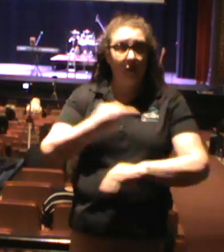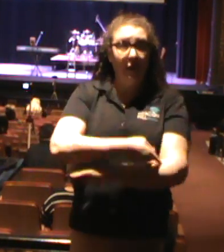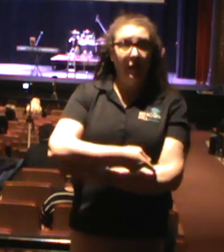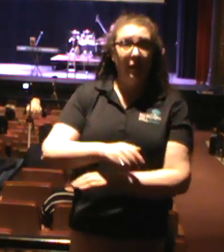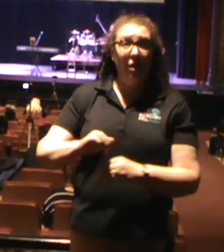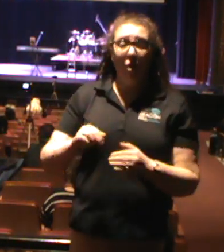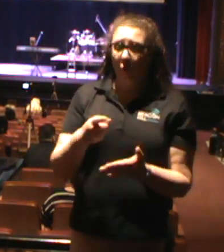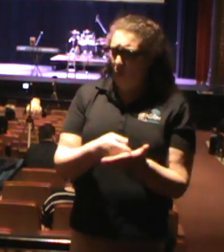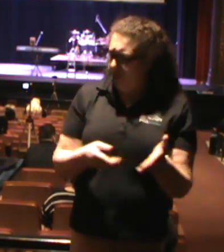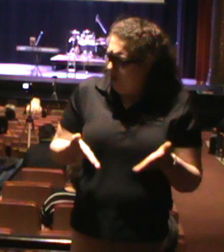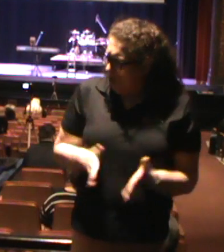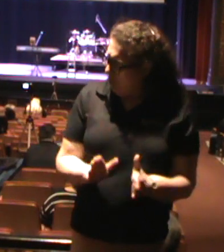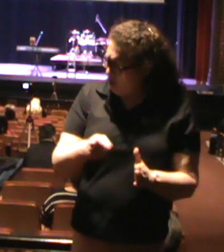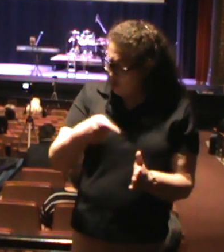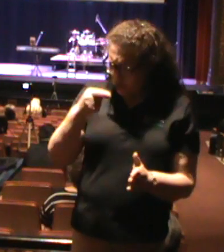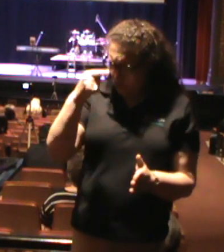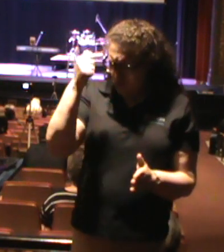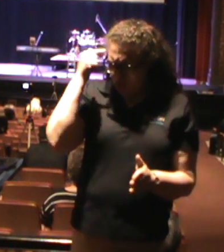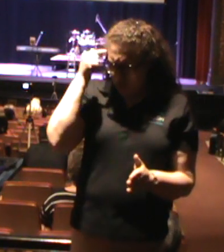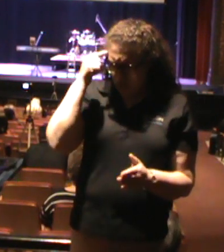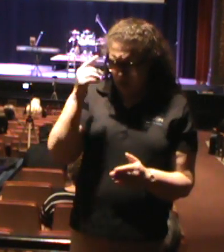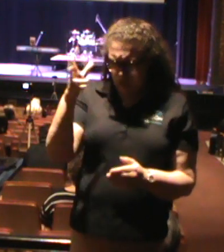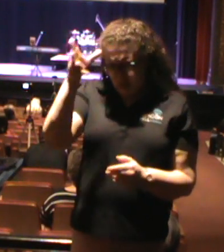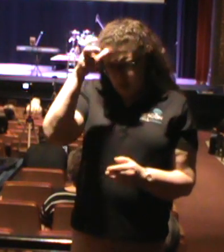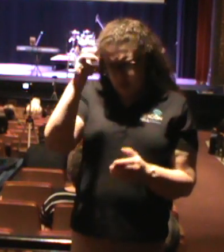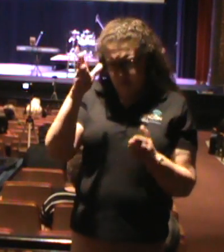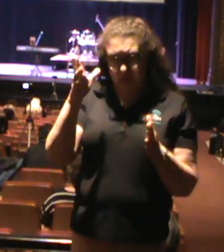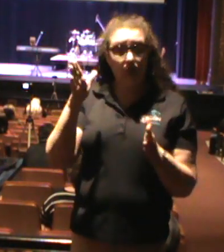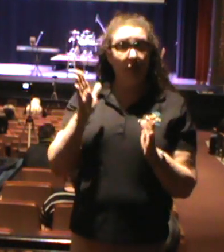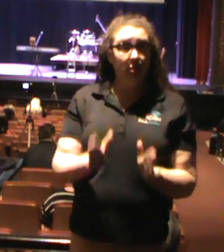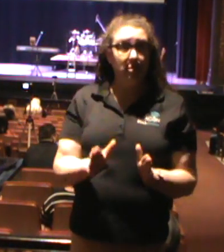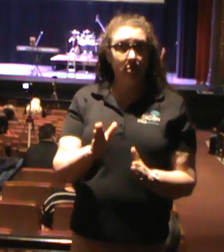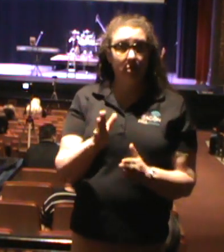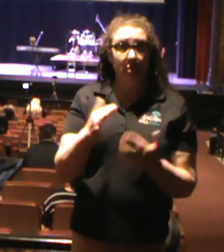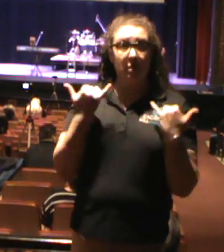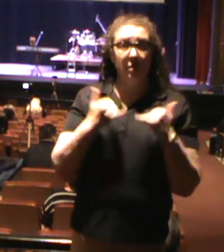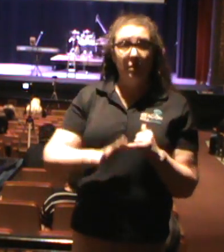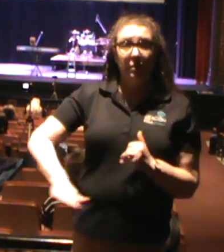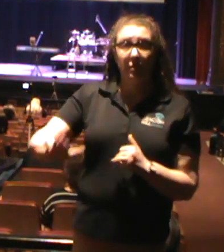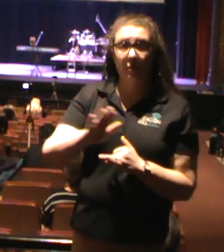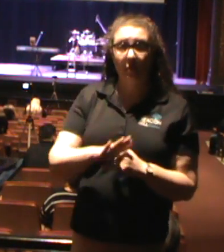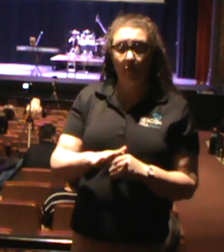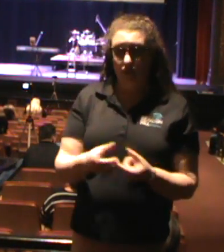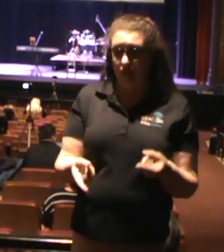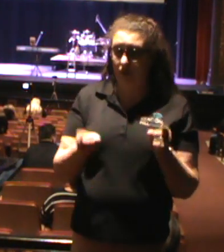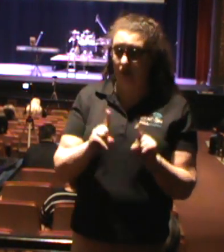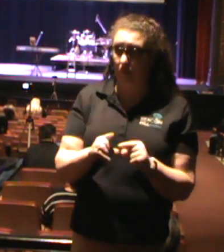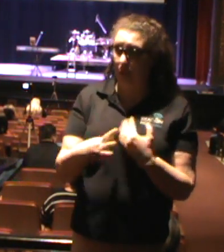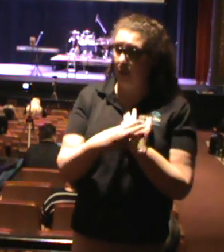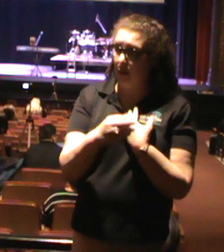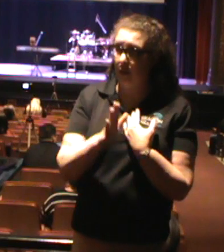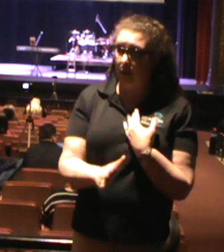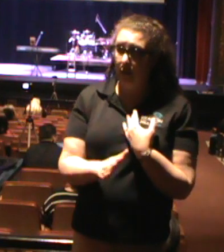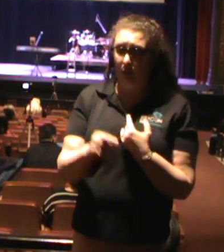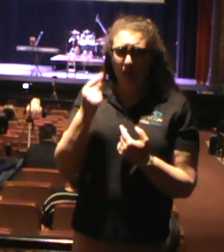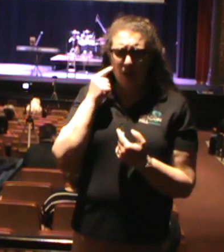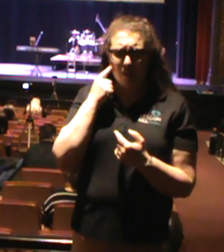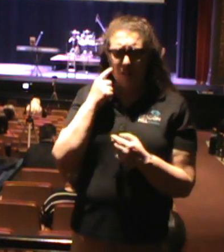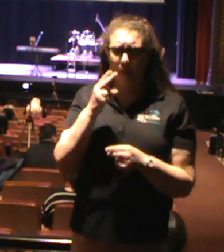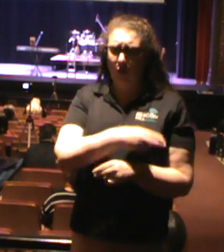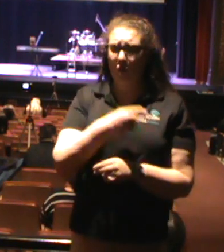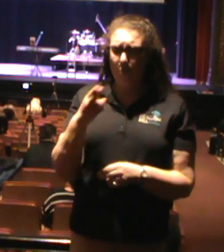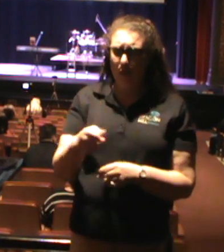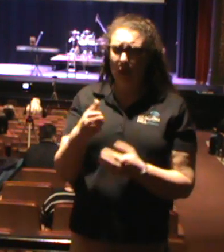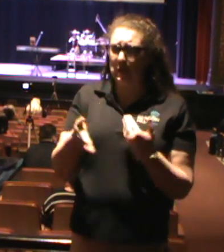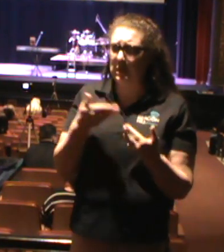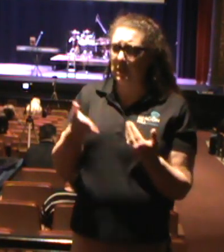are some ways that you think Satan's playground is being expanded today in his outdoor playground? I think at Hopewell, it's easy to